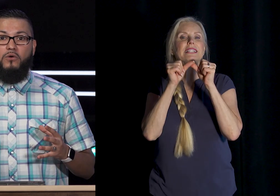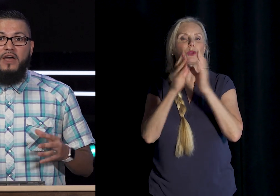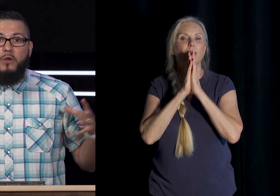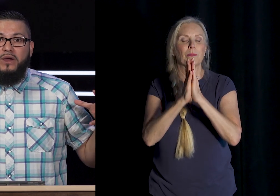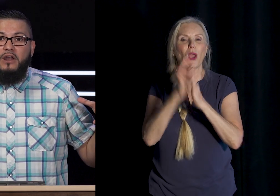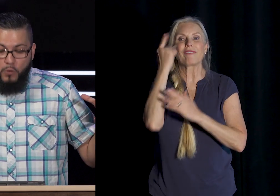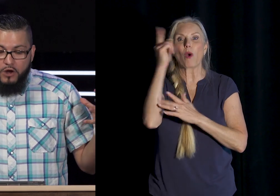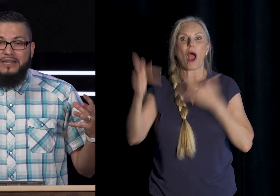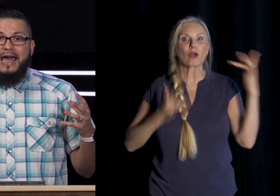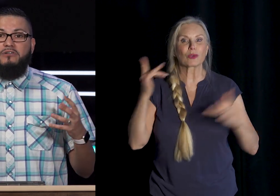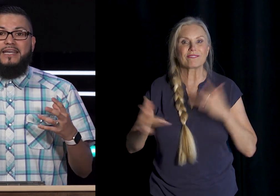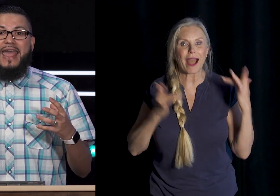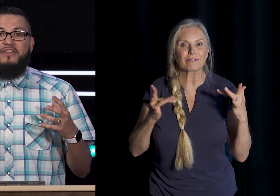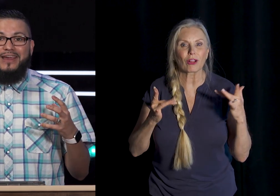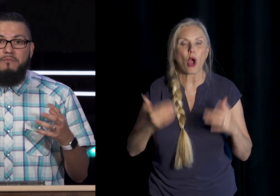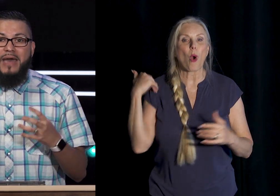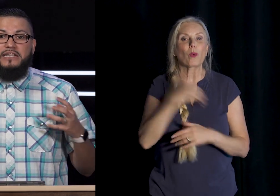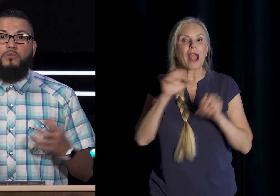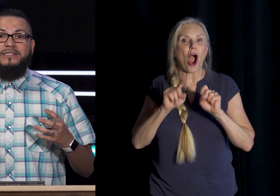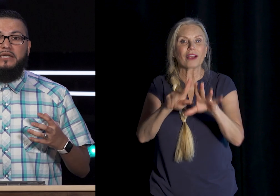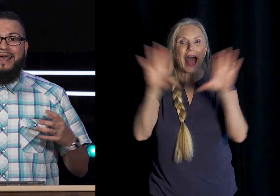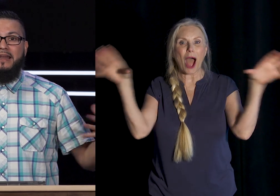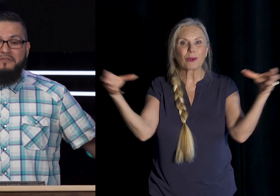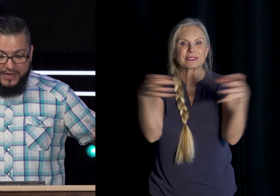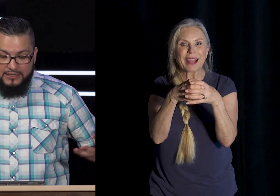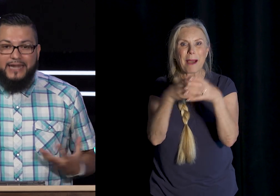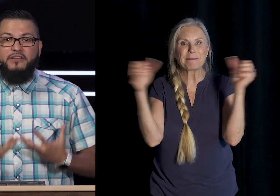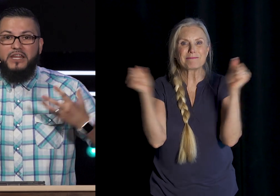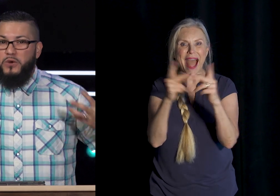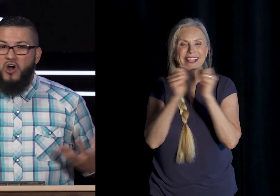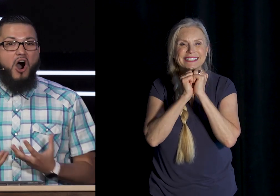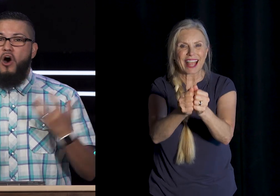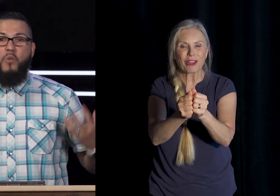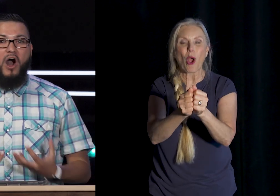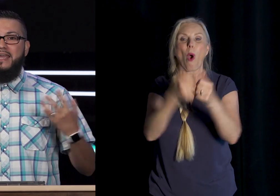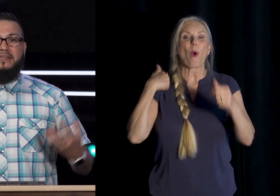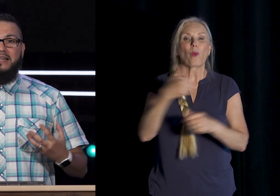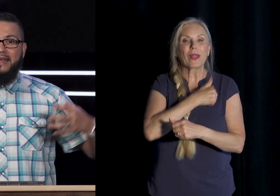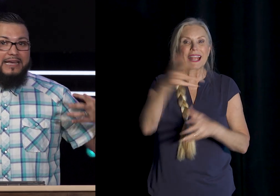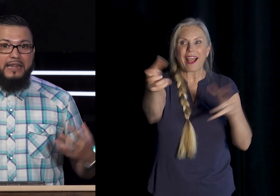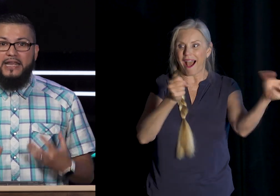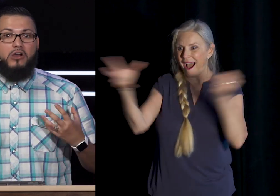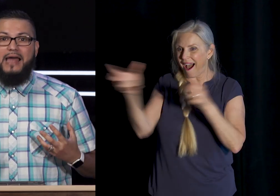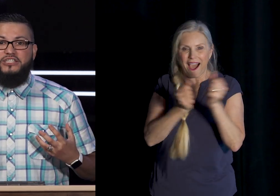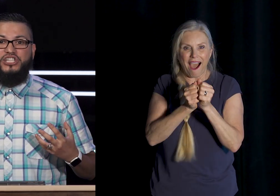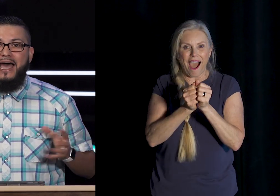That when We are allowed To gather In mass Once again That collectively We are all Walking in the light Letting our light Shine